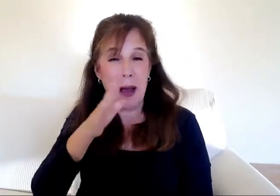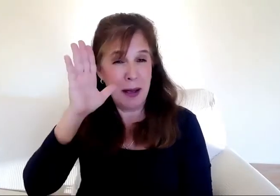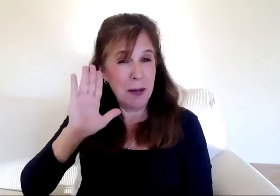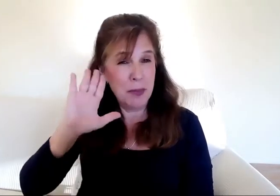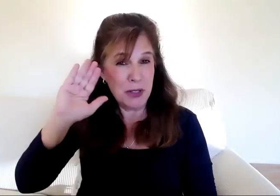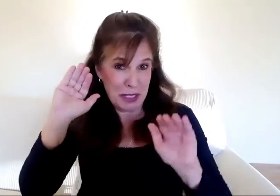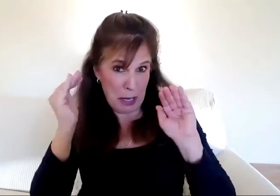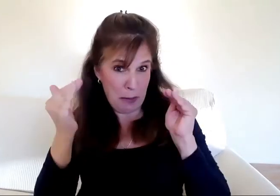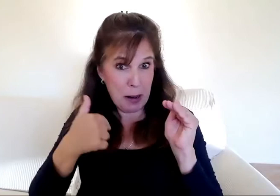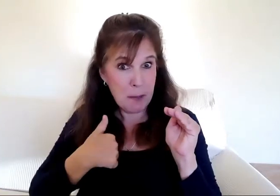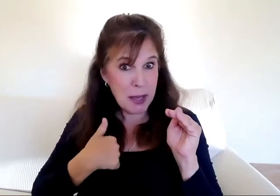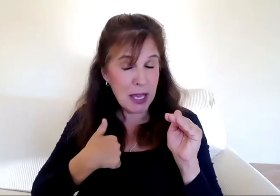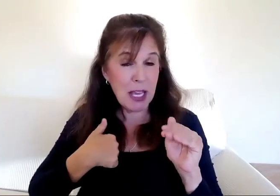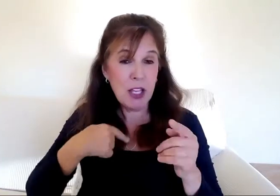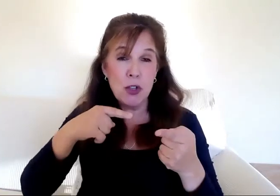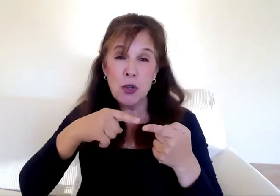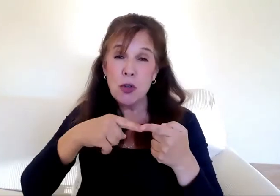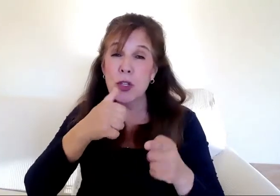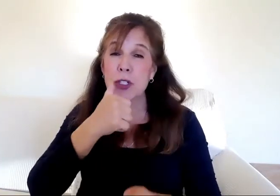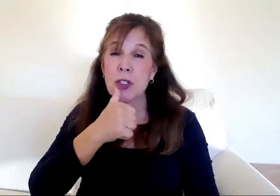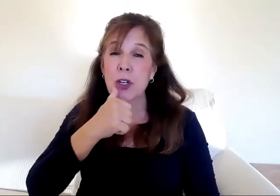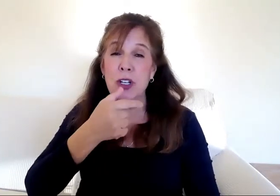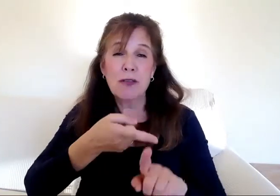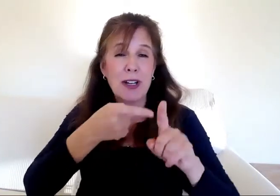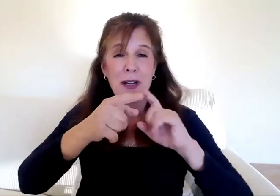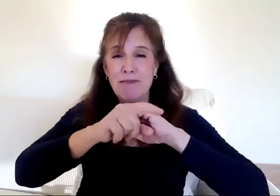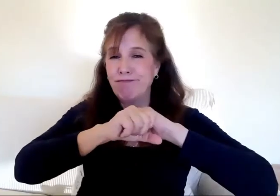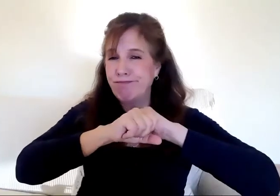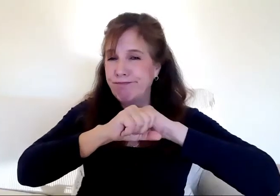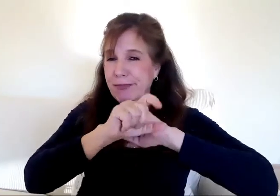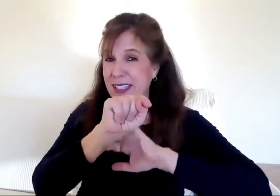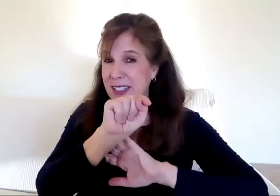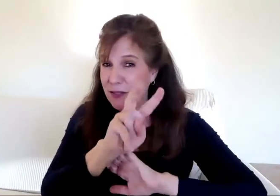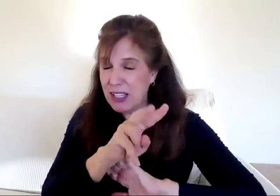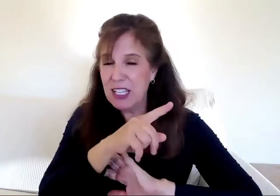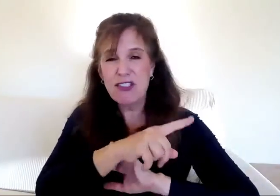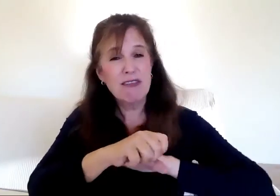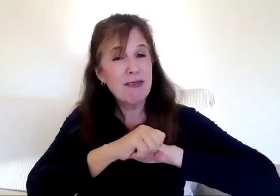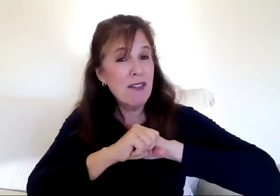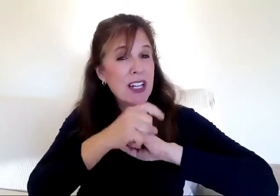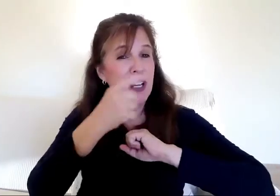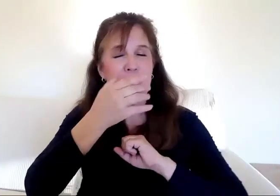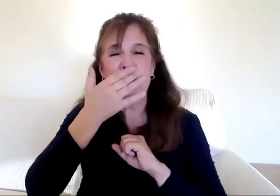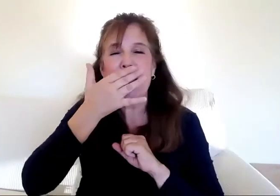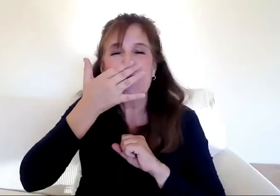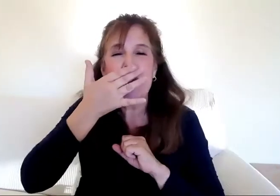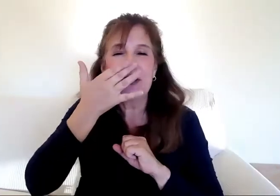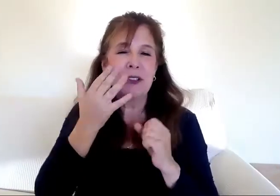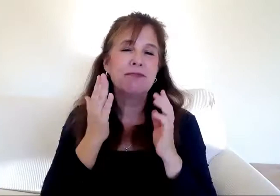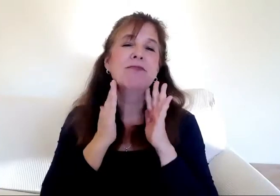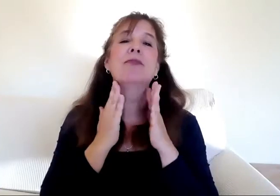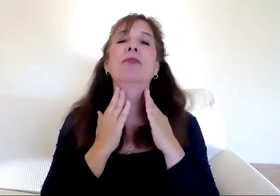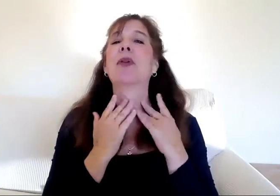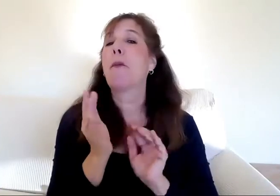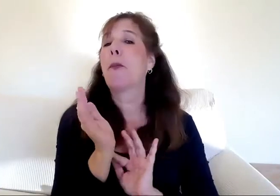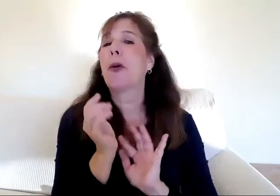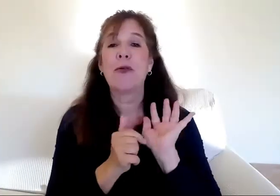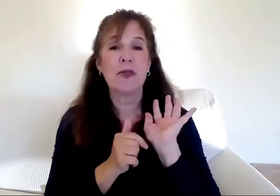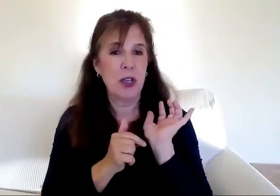to be. Of course, I wasn't really happy-go-lucky and confident on the inside. My